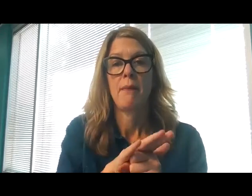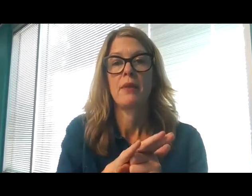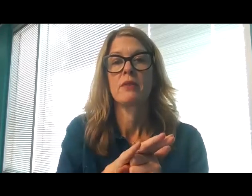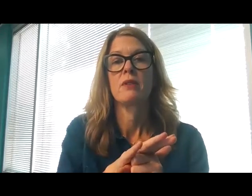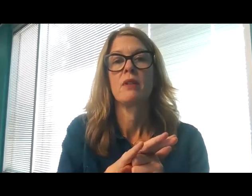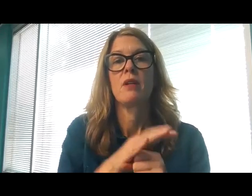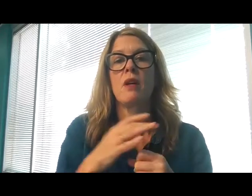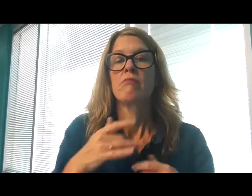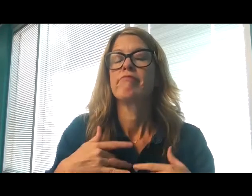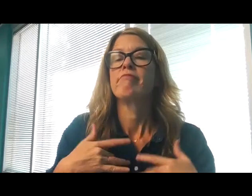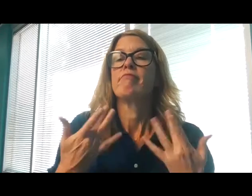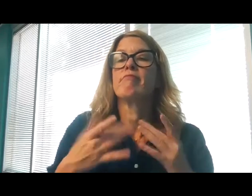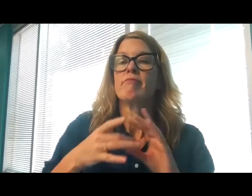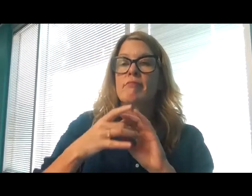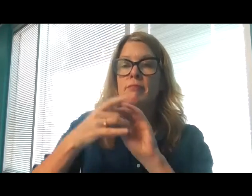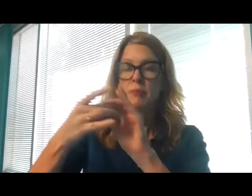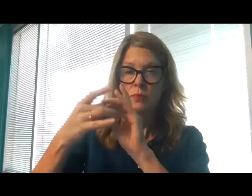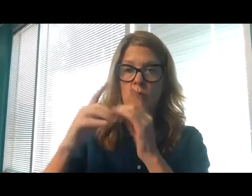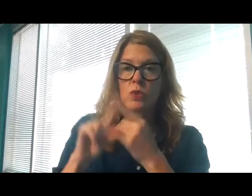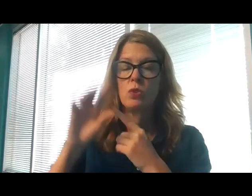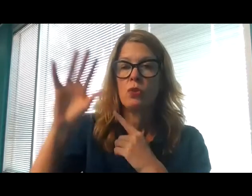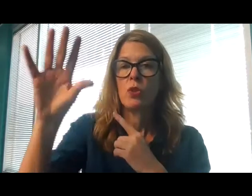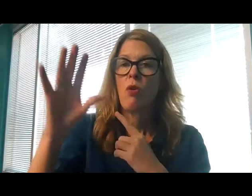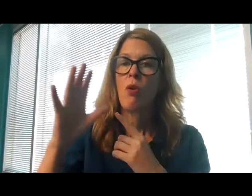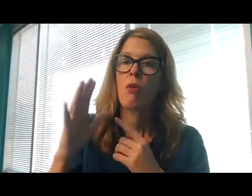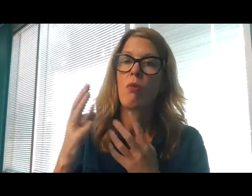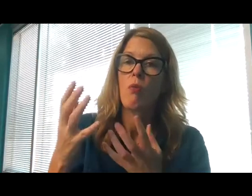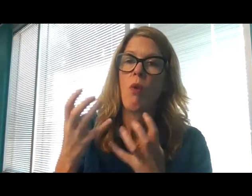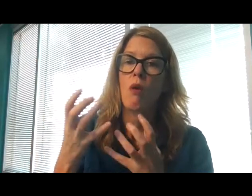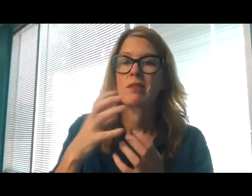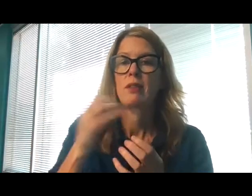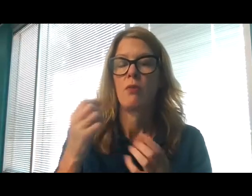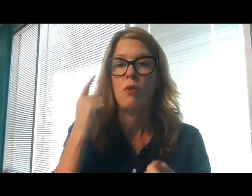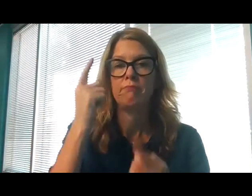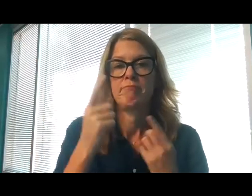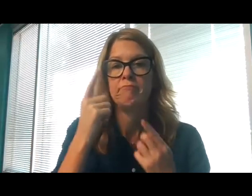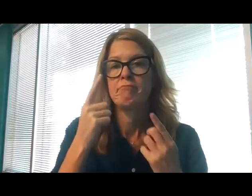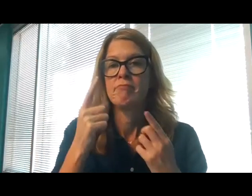I will lift up my hands to your commandments, and I will meditate on your statutes.